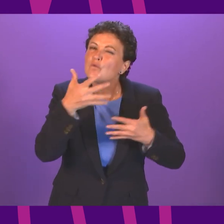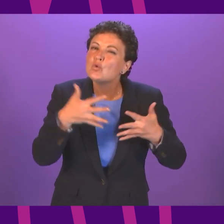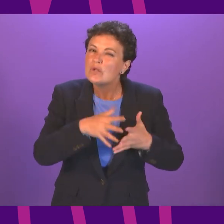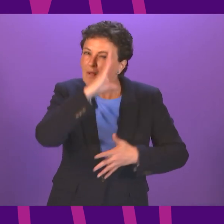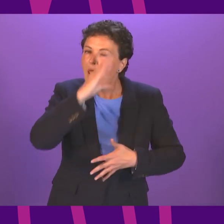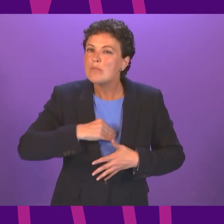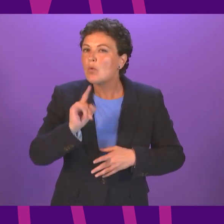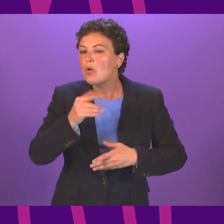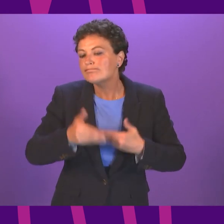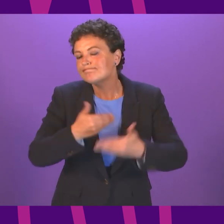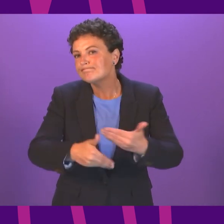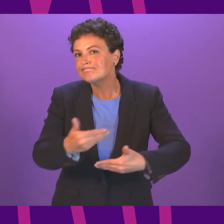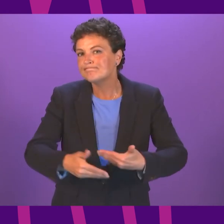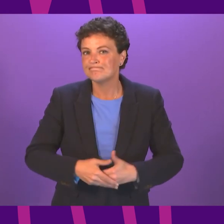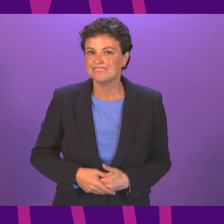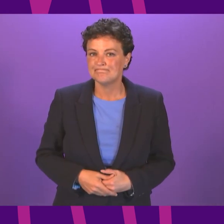And Tess White.